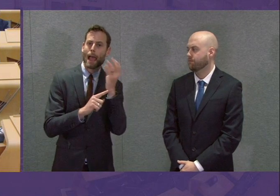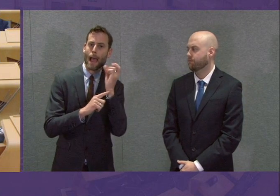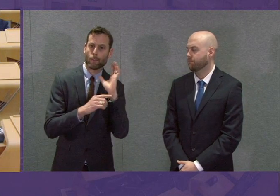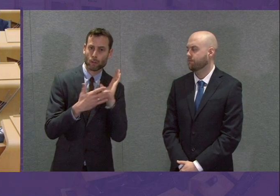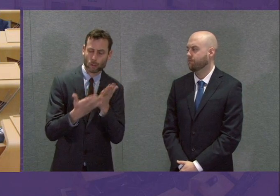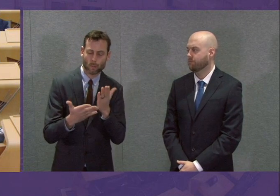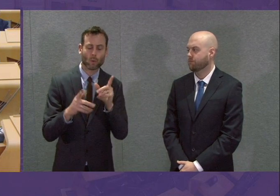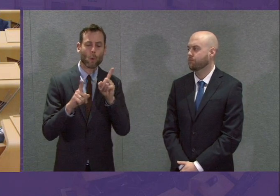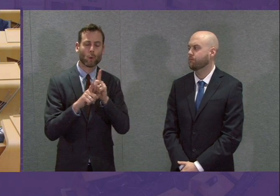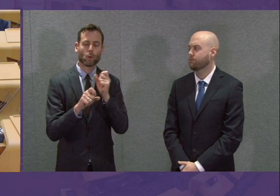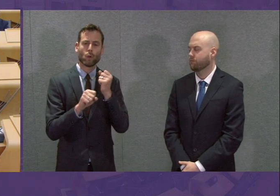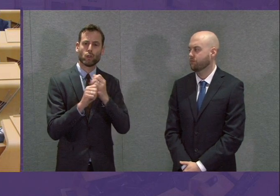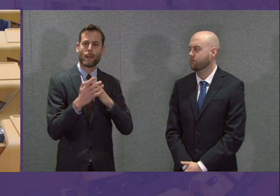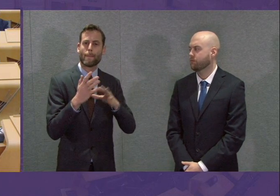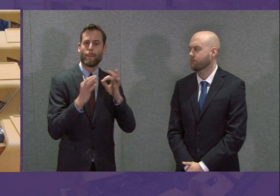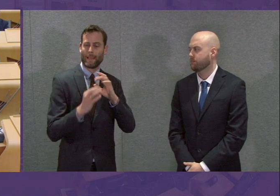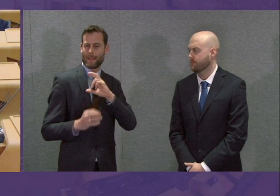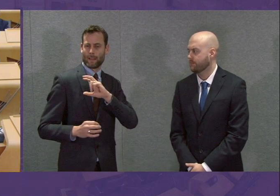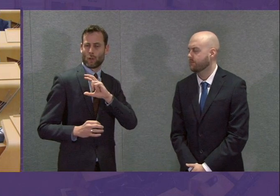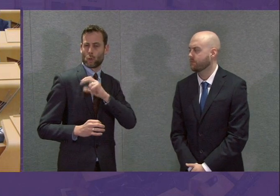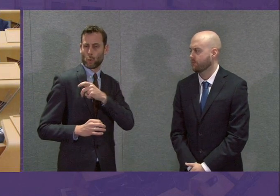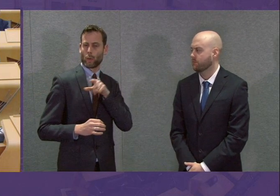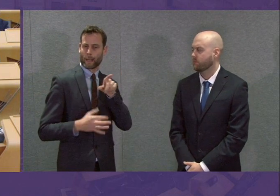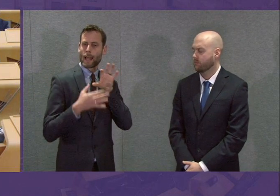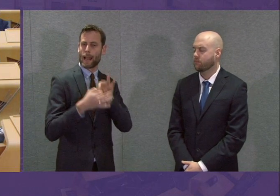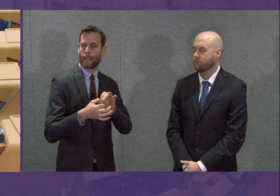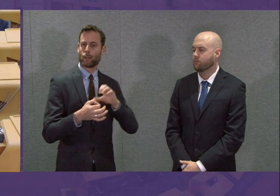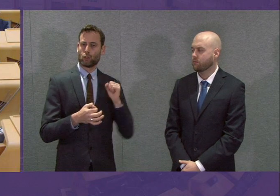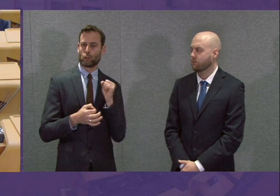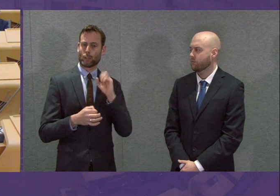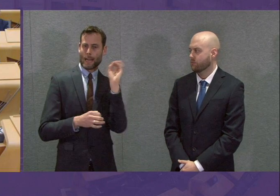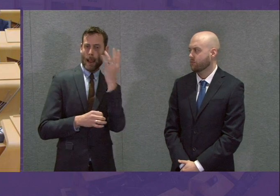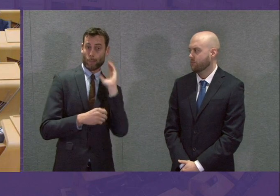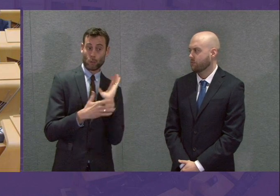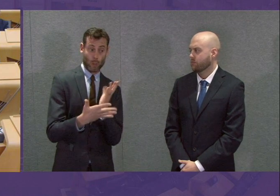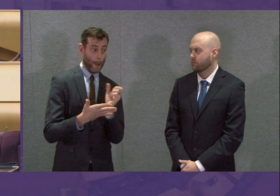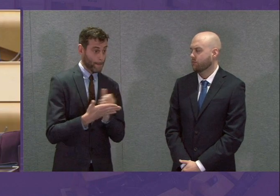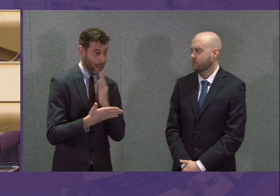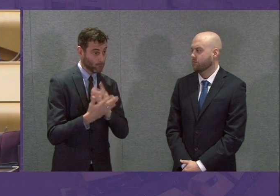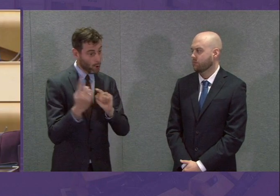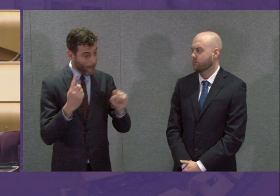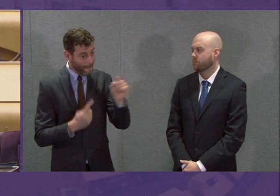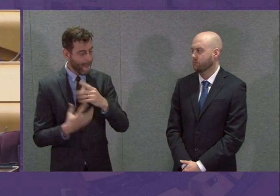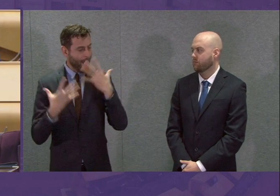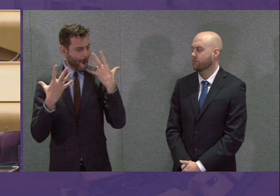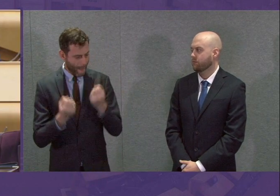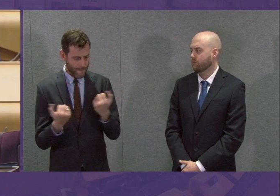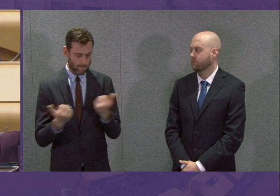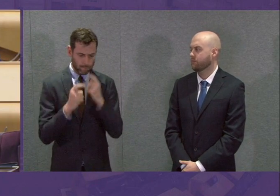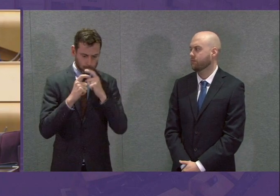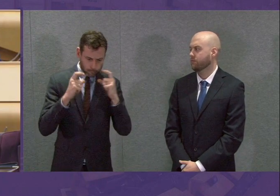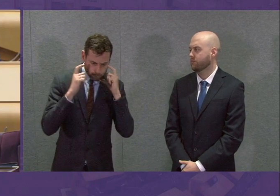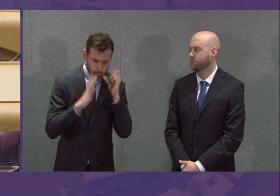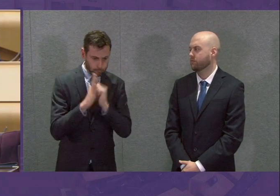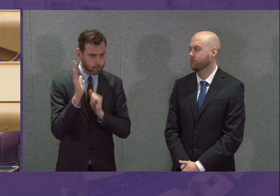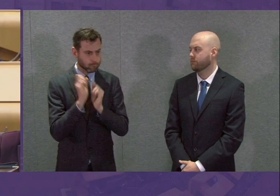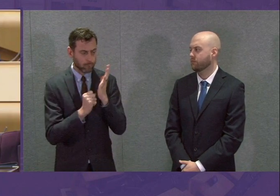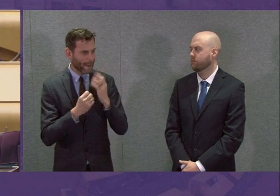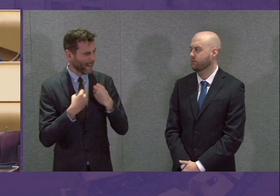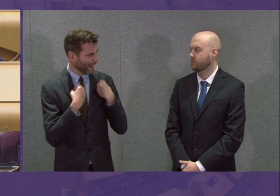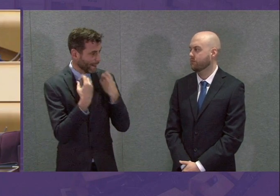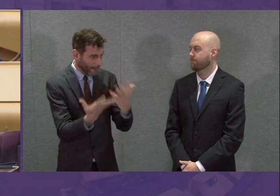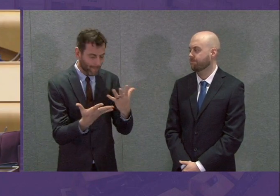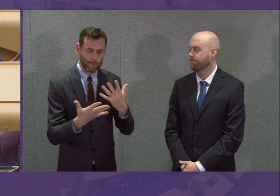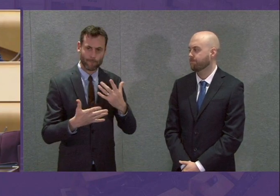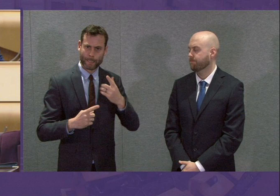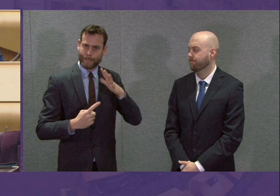union associated with the Scottish Ambulance Service, to make sure that the concerns that frontline workers have are being properly and quickly addressed.